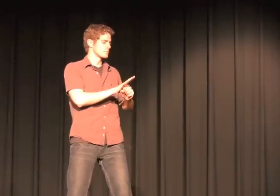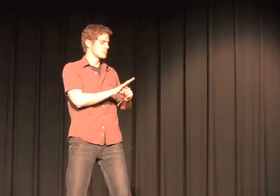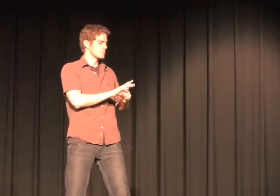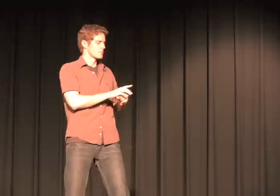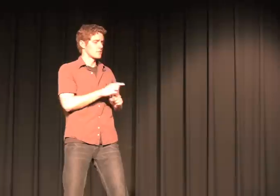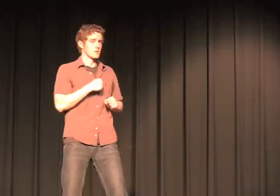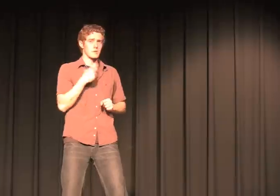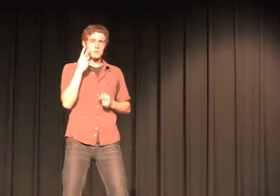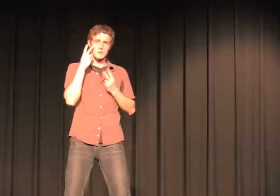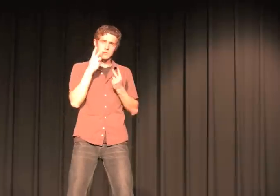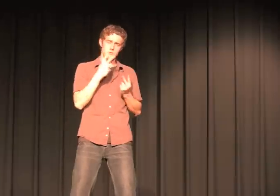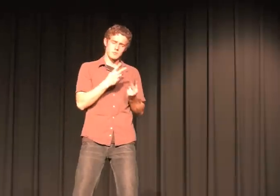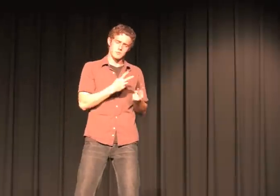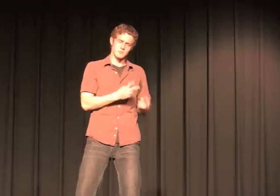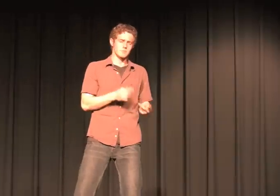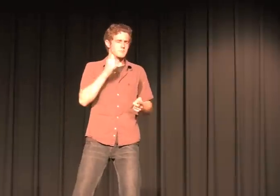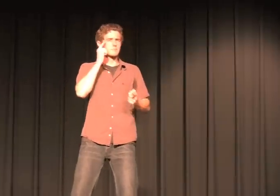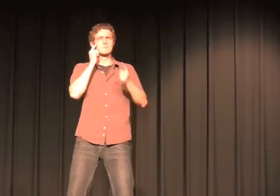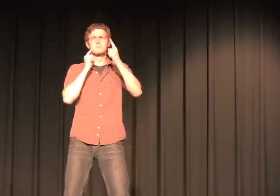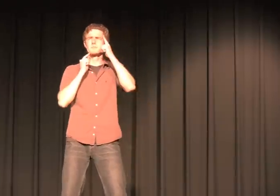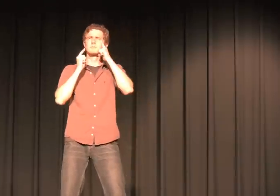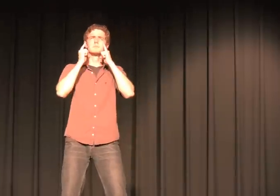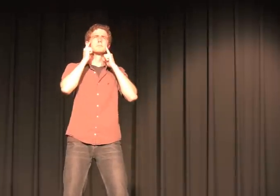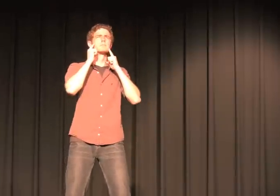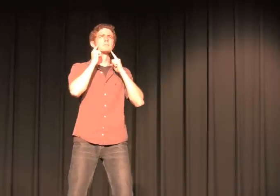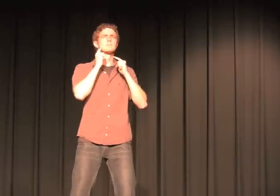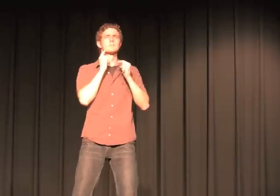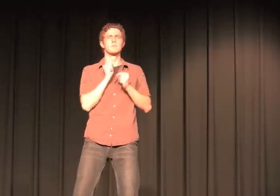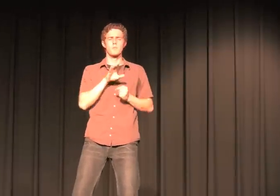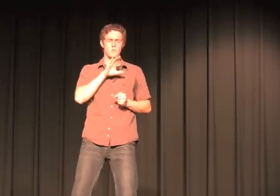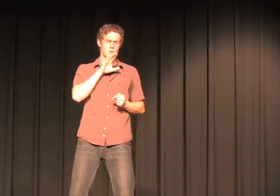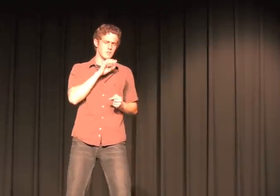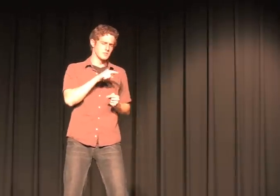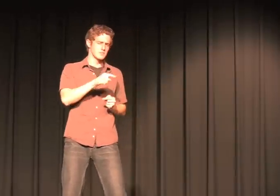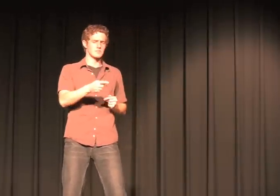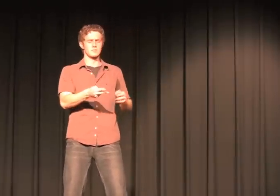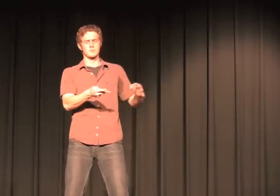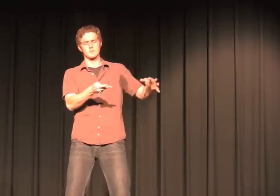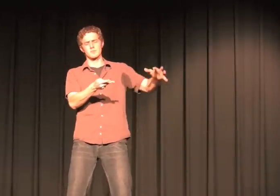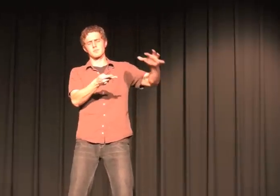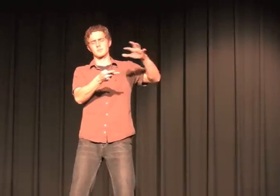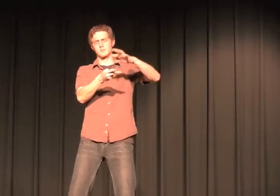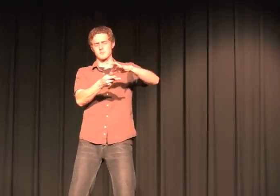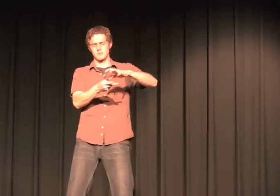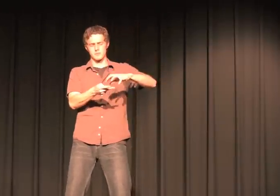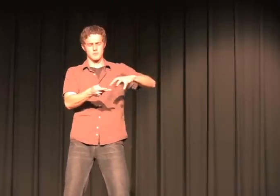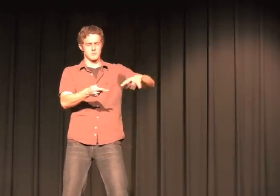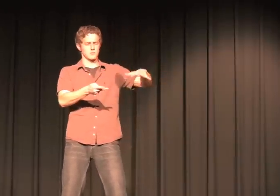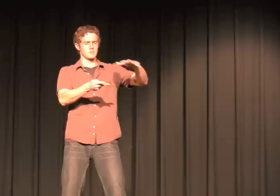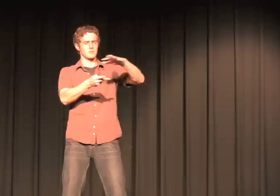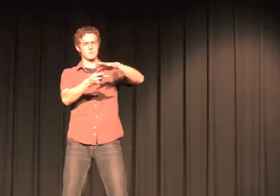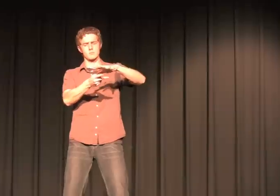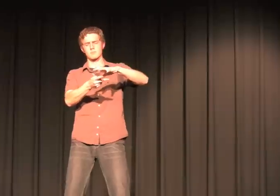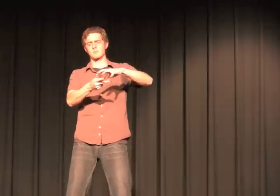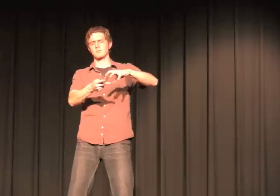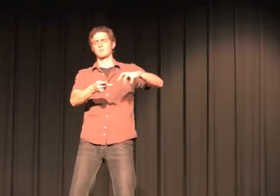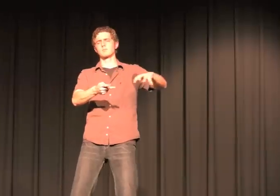I saw him crying Watched as he buried her in the sand